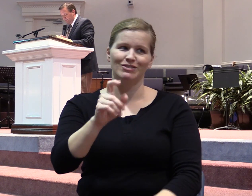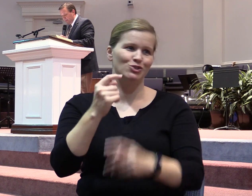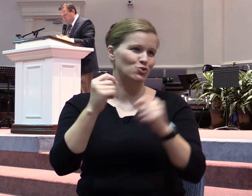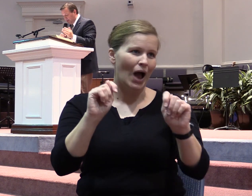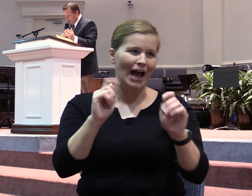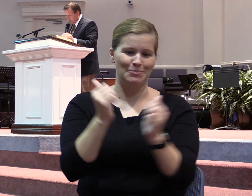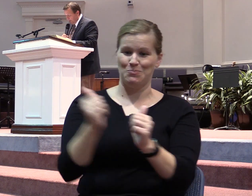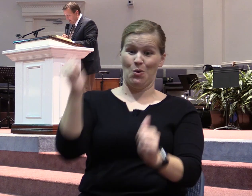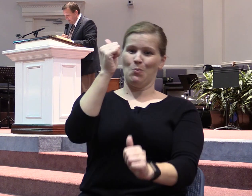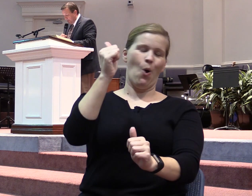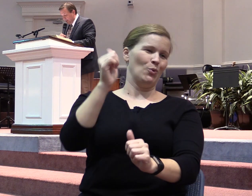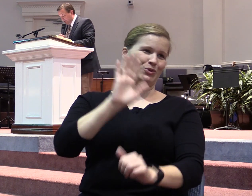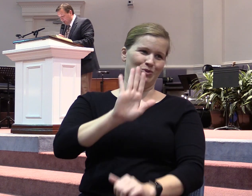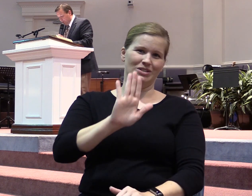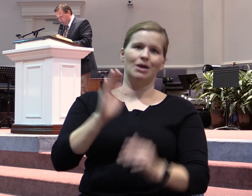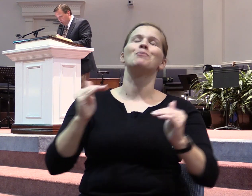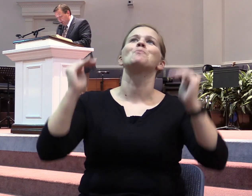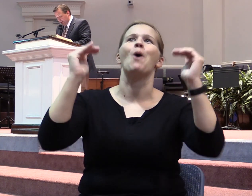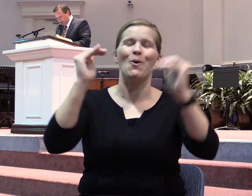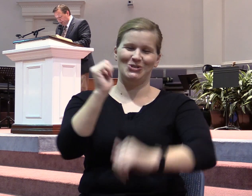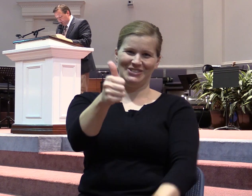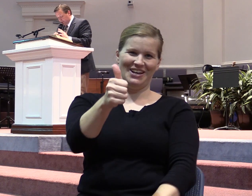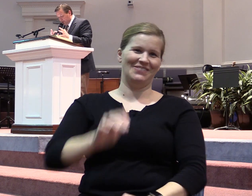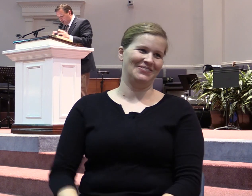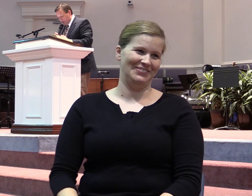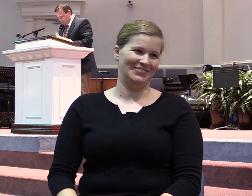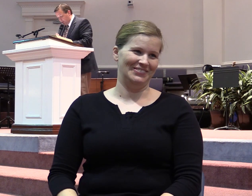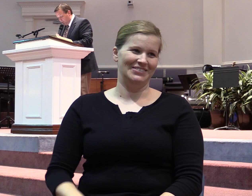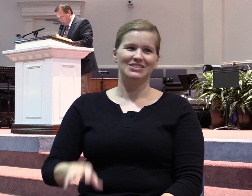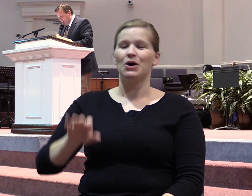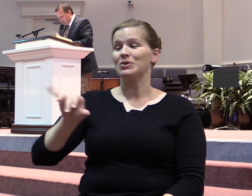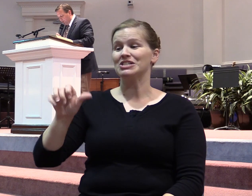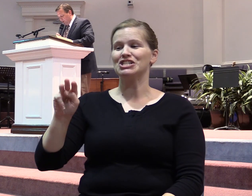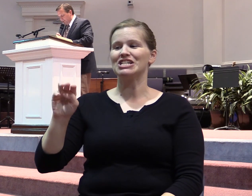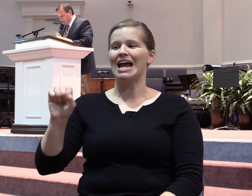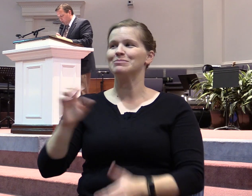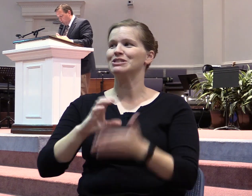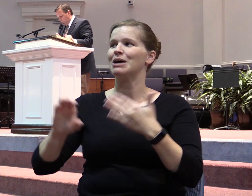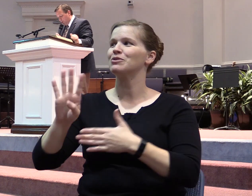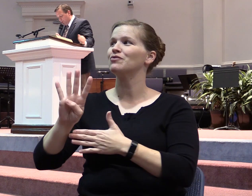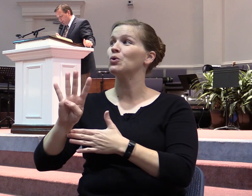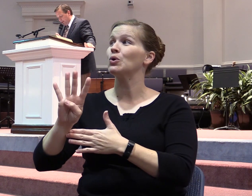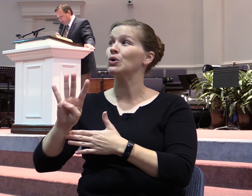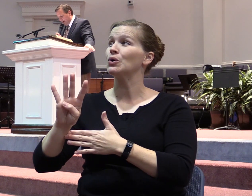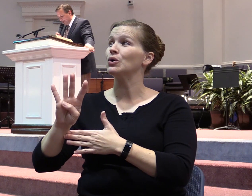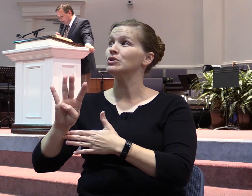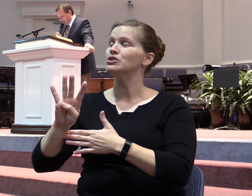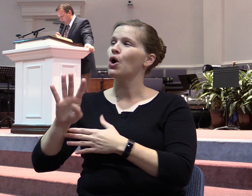So let's jump over to James chapter 4 and just deal with this a little more. From whence comes wars and fighting among